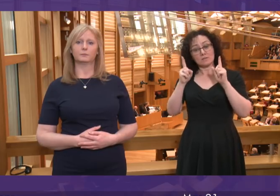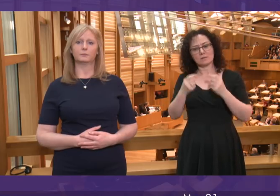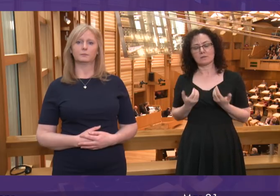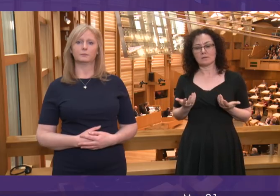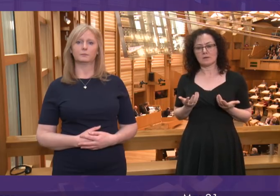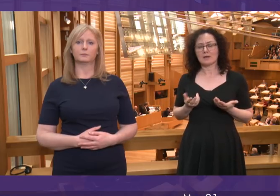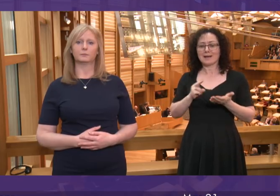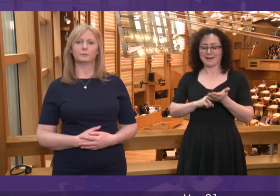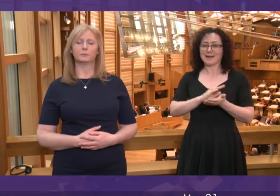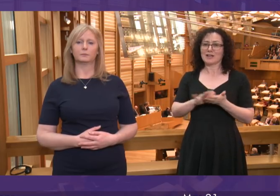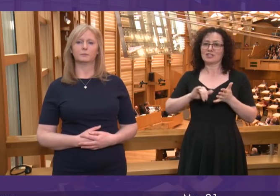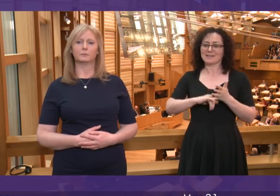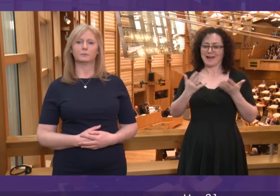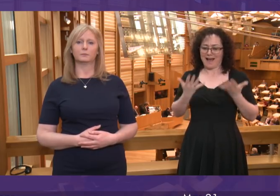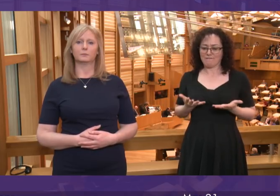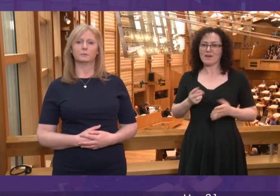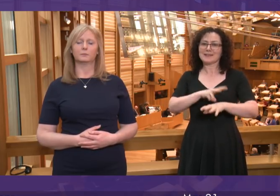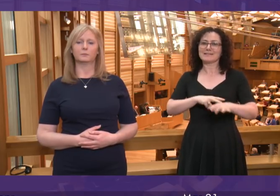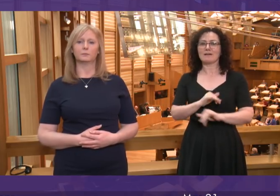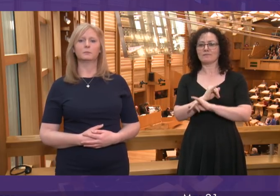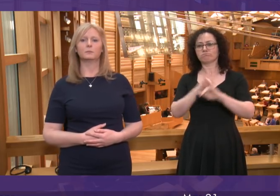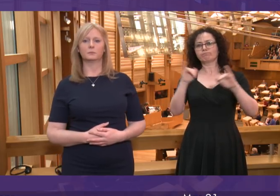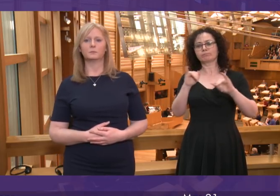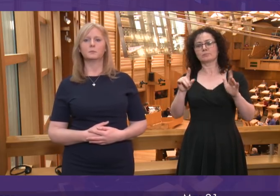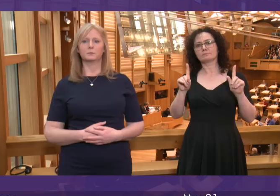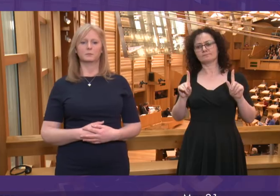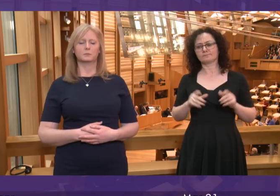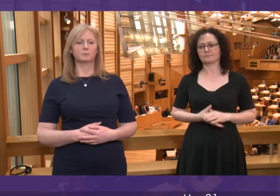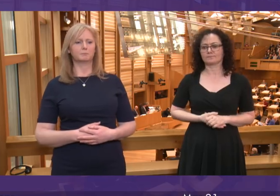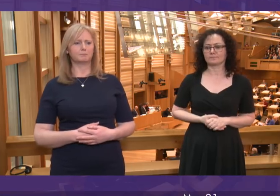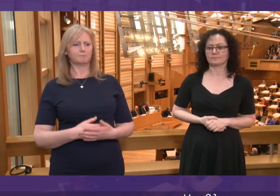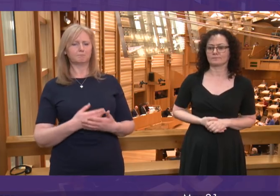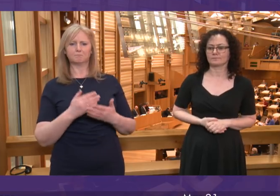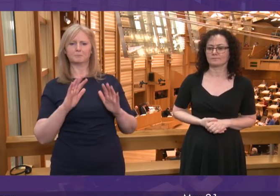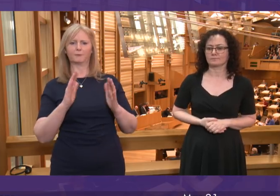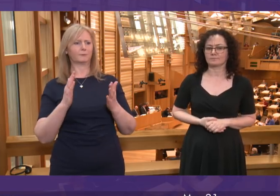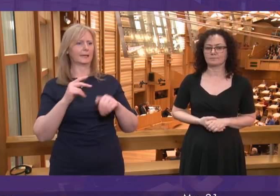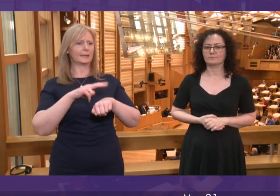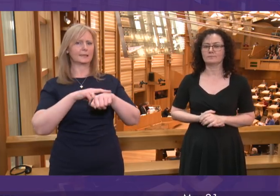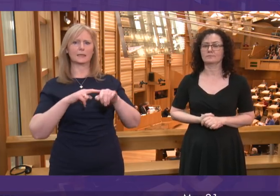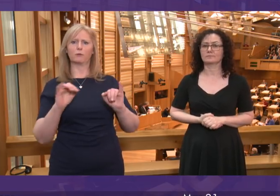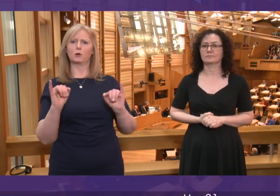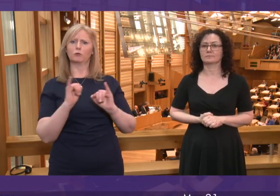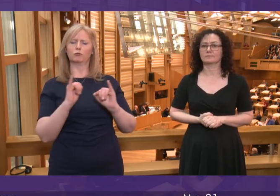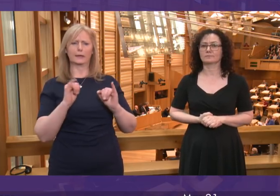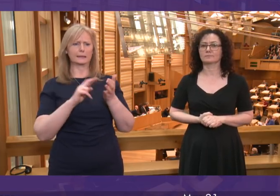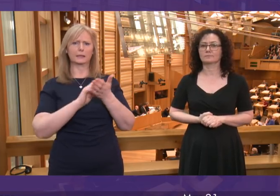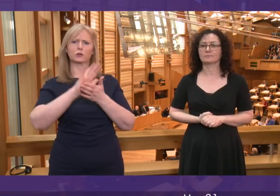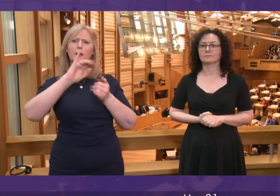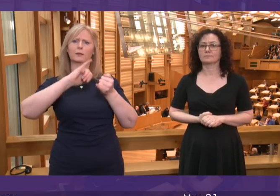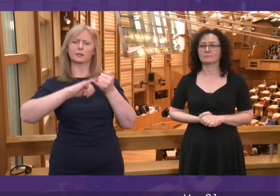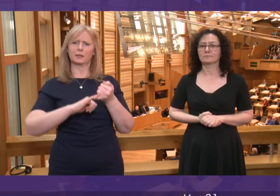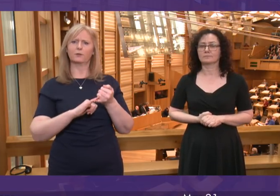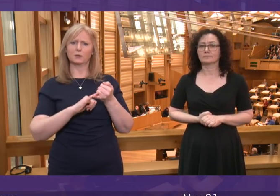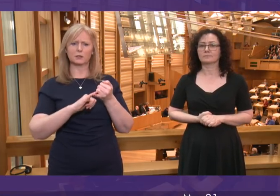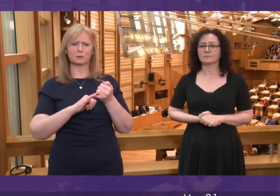crisis in the NHS. First Minister. There is not a staffing crisis in the National Health Service. There